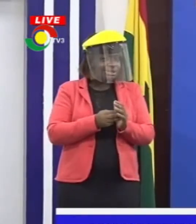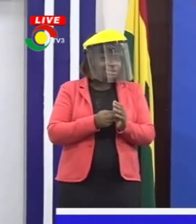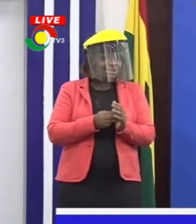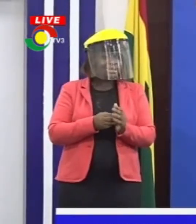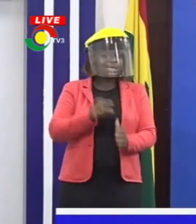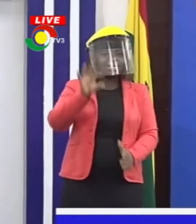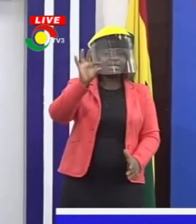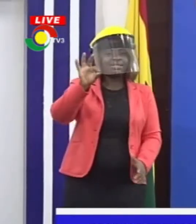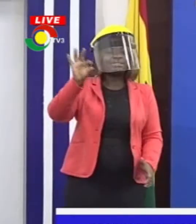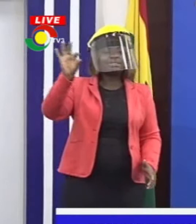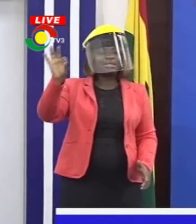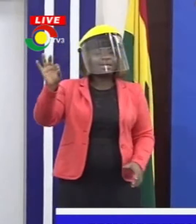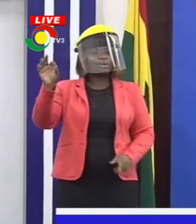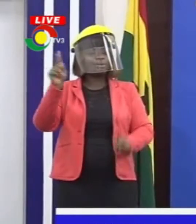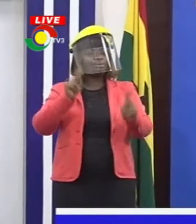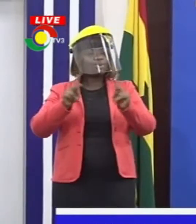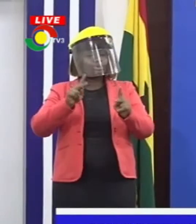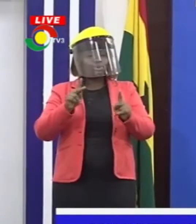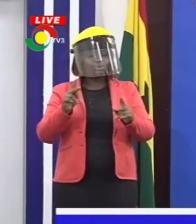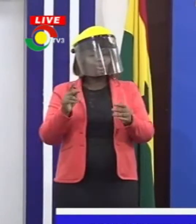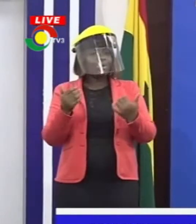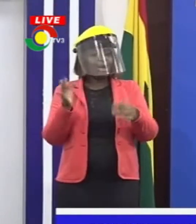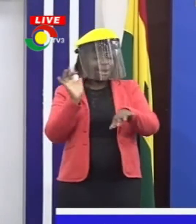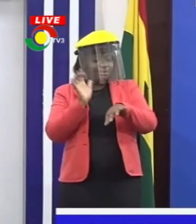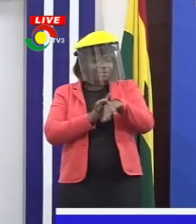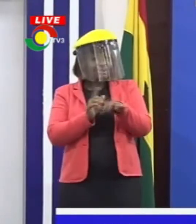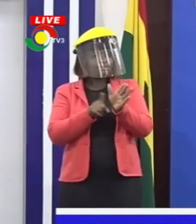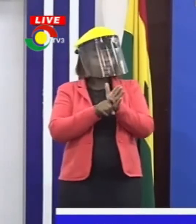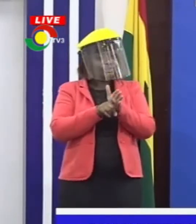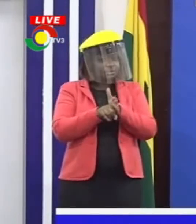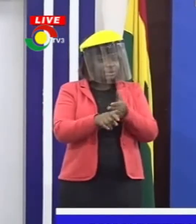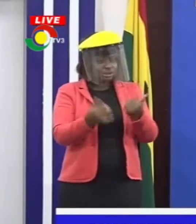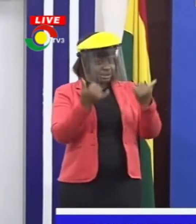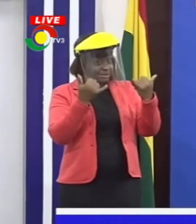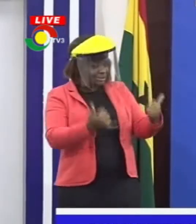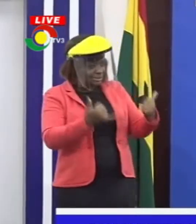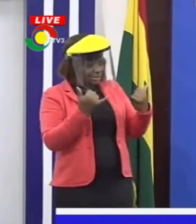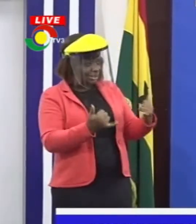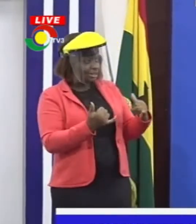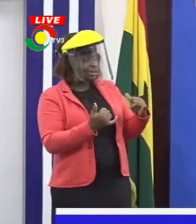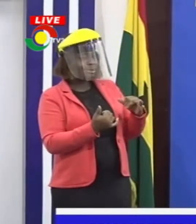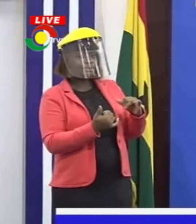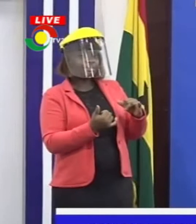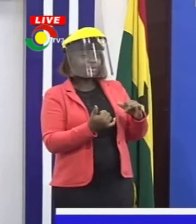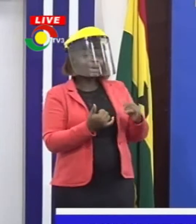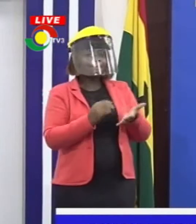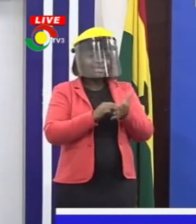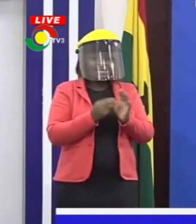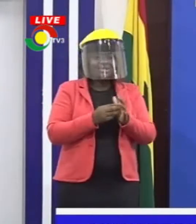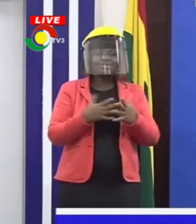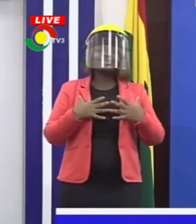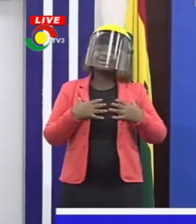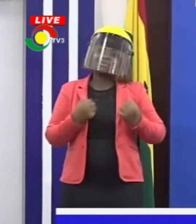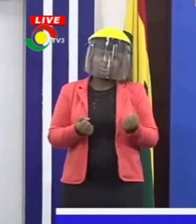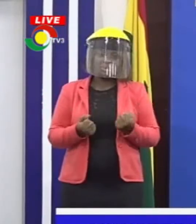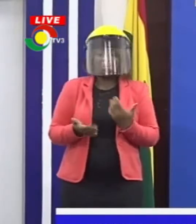of everybody who've got this disease, looking at this current trend, will recover one way or